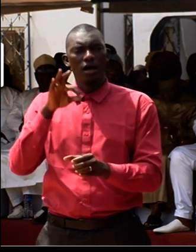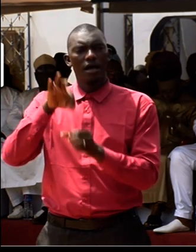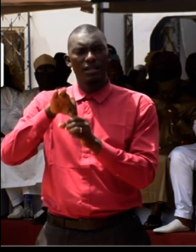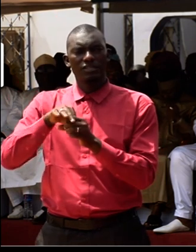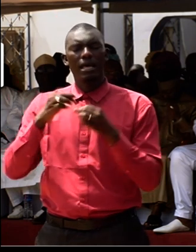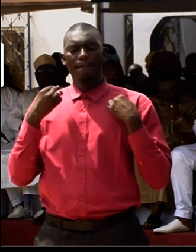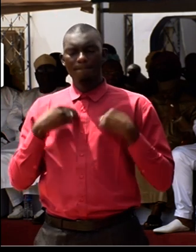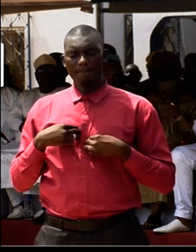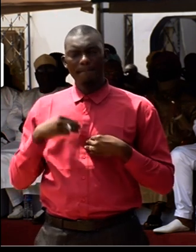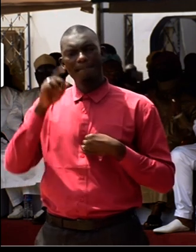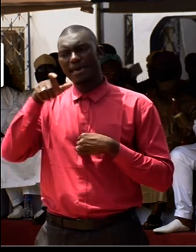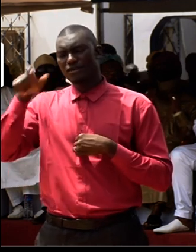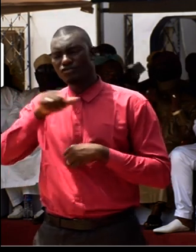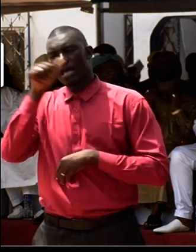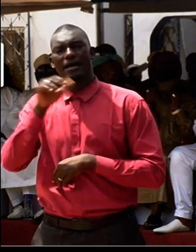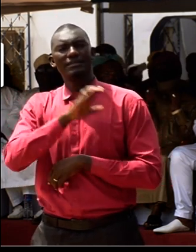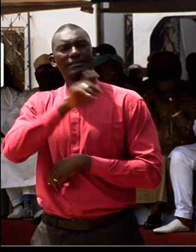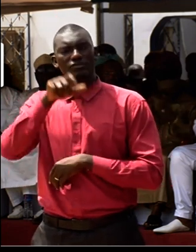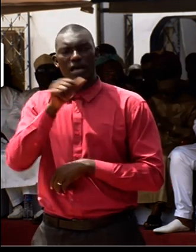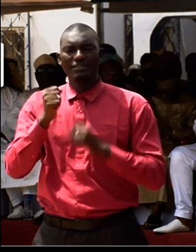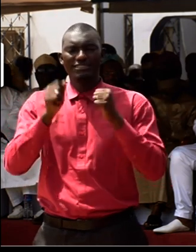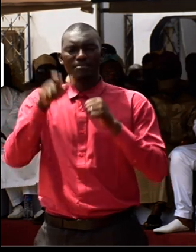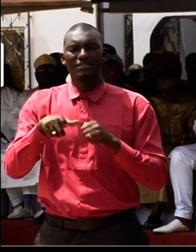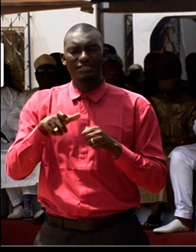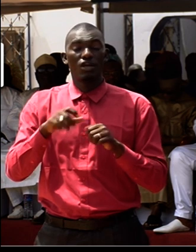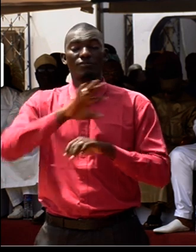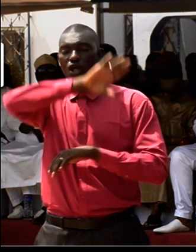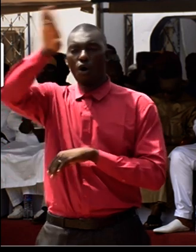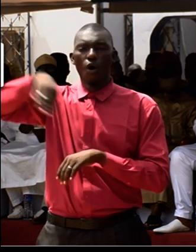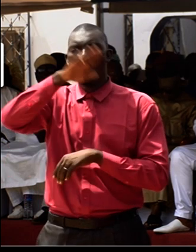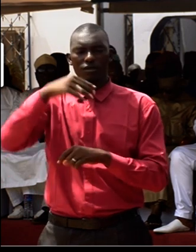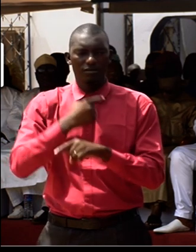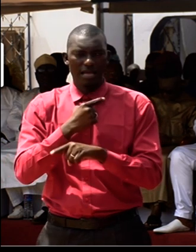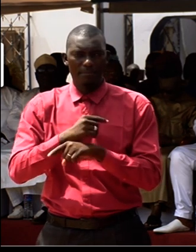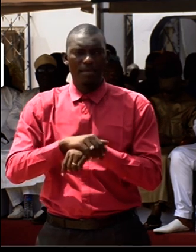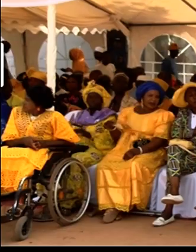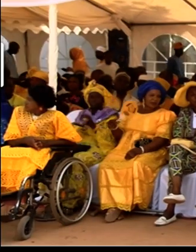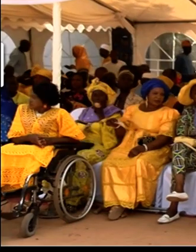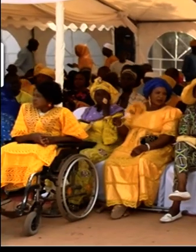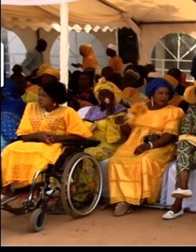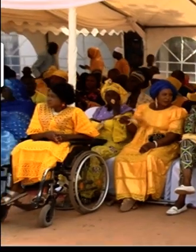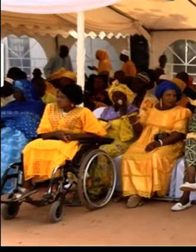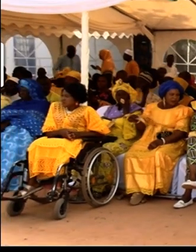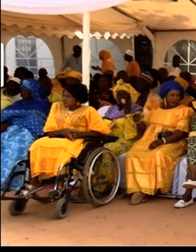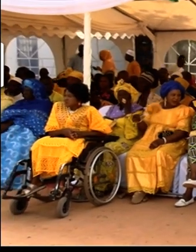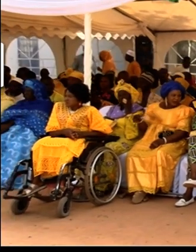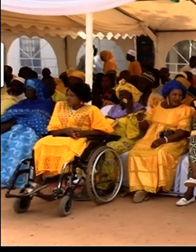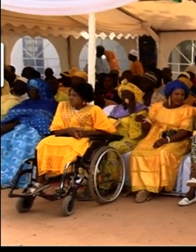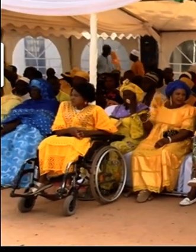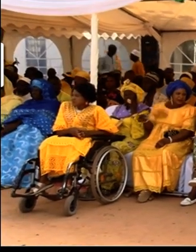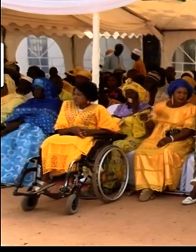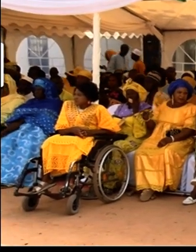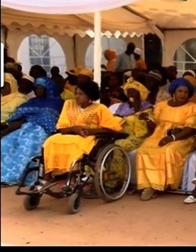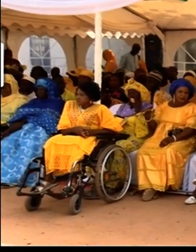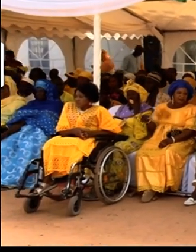mayors and councillors and chair presidents, of course, across the country. After five years, we are here again